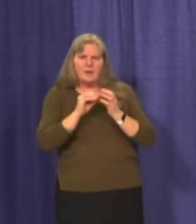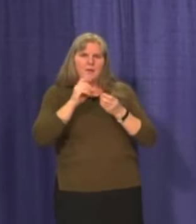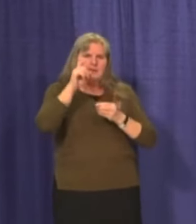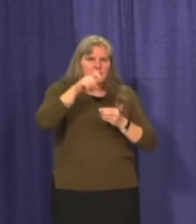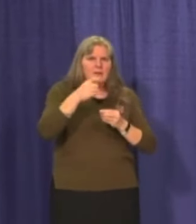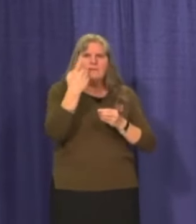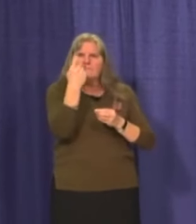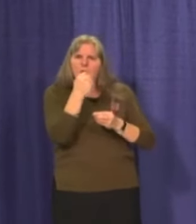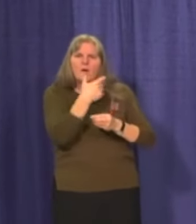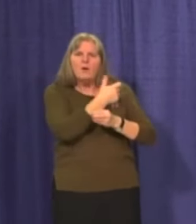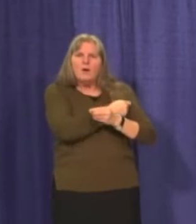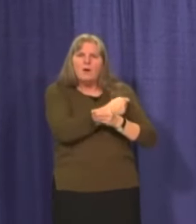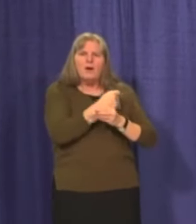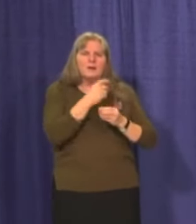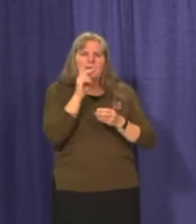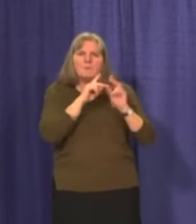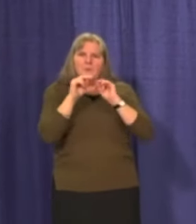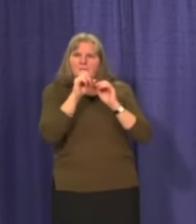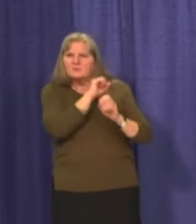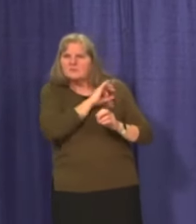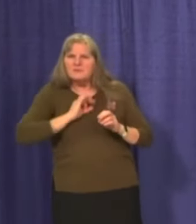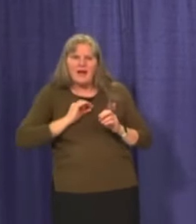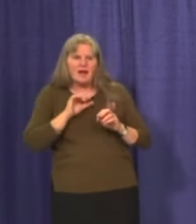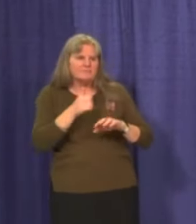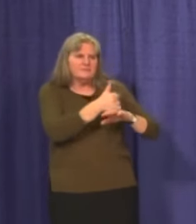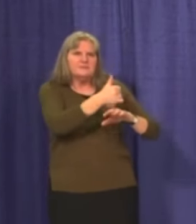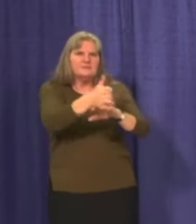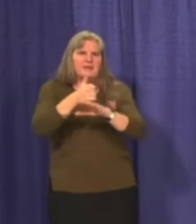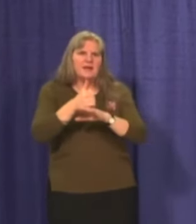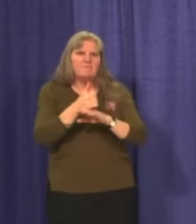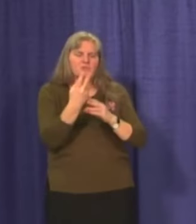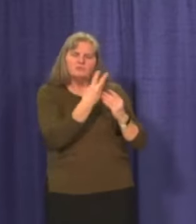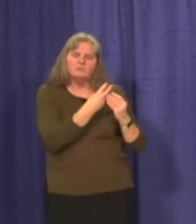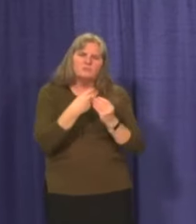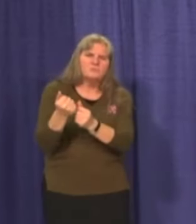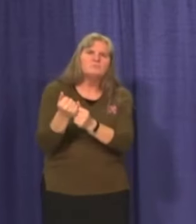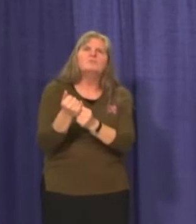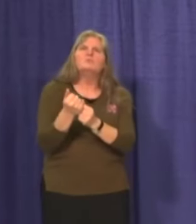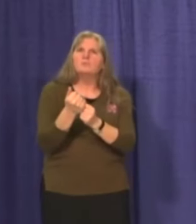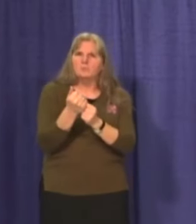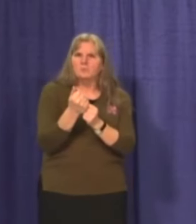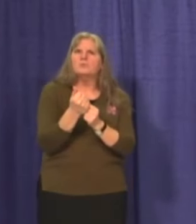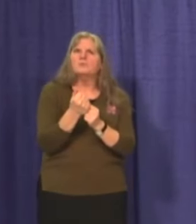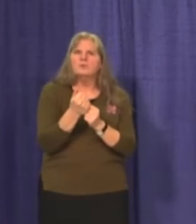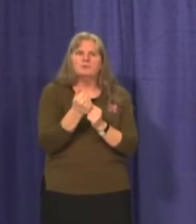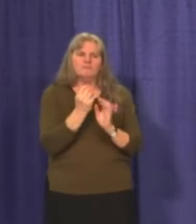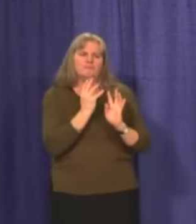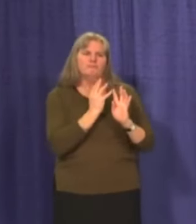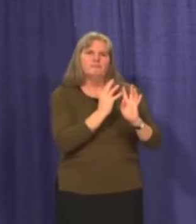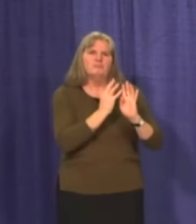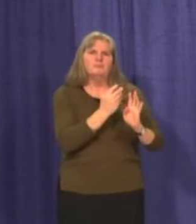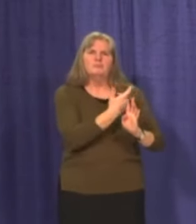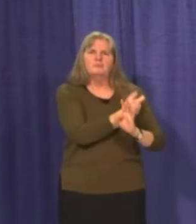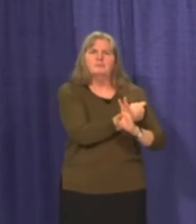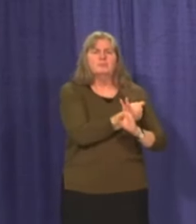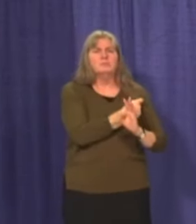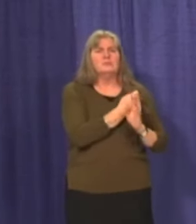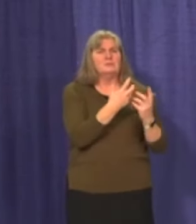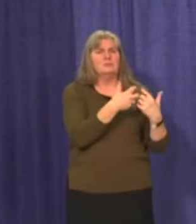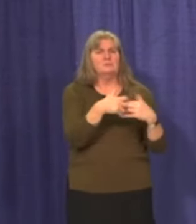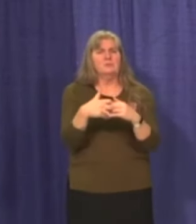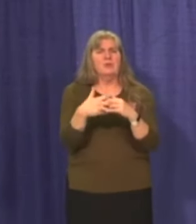right number of immunizers on site to ensure a smooth thoroughfare of individuals receiving their vaccinations.